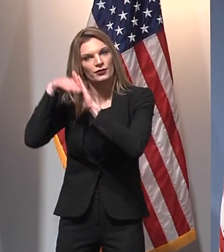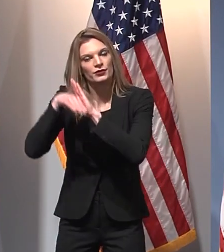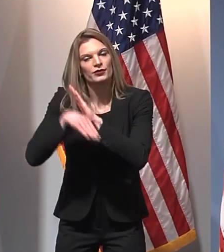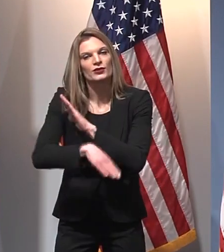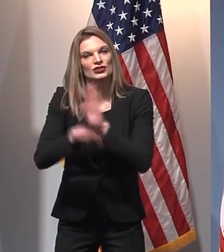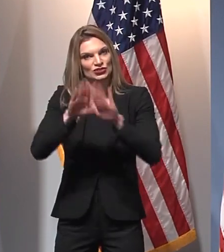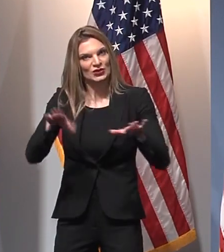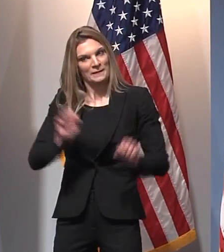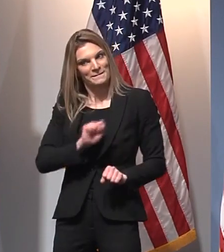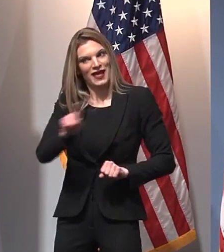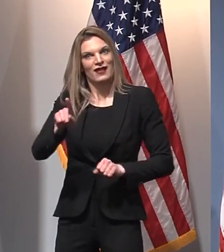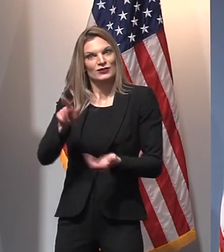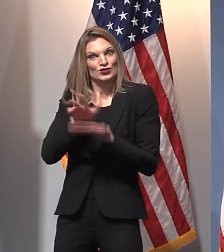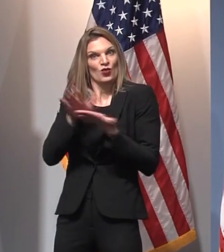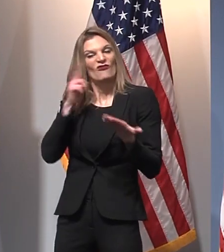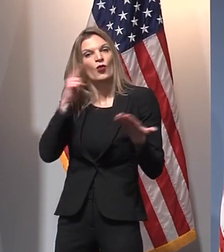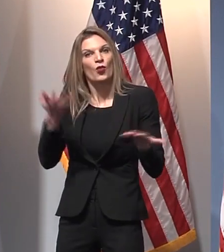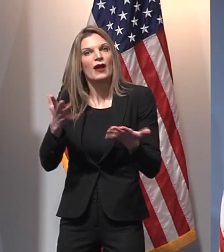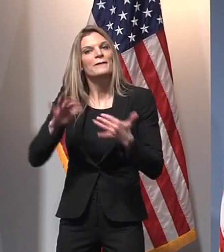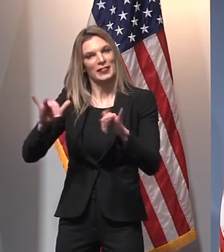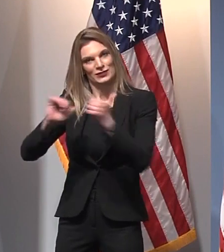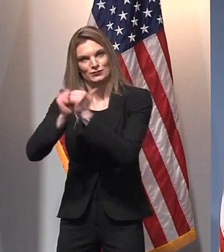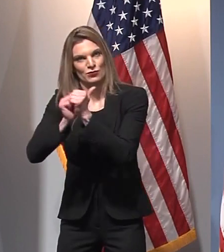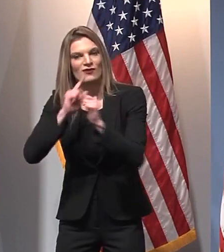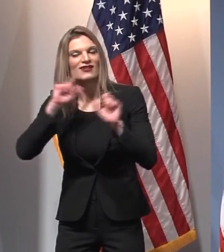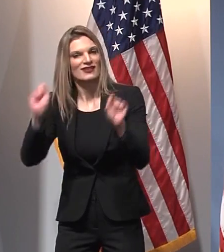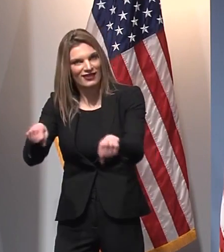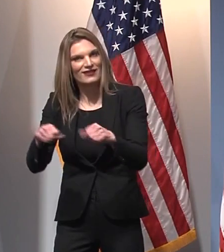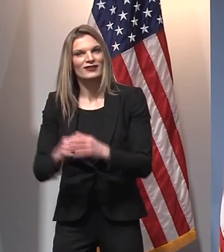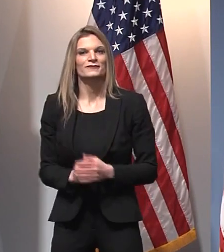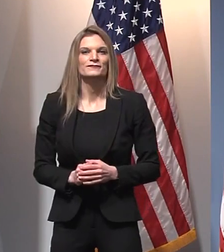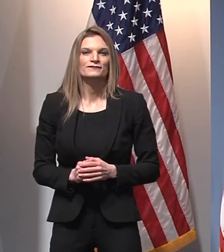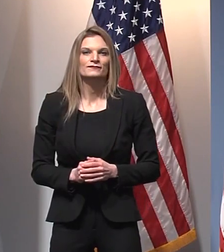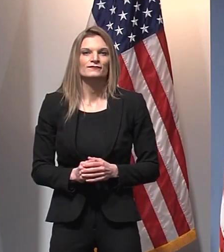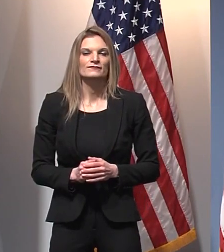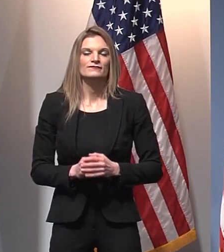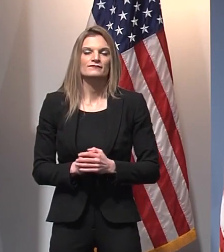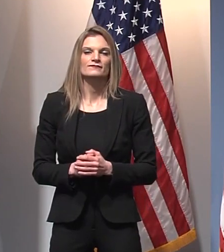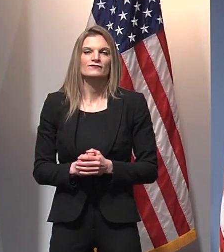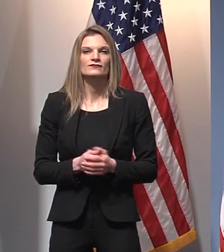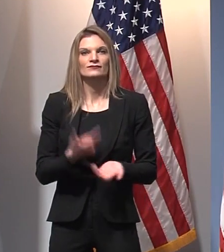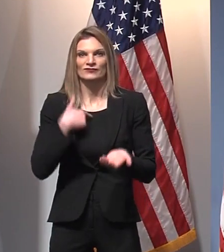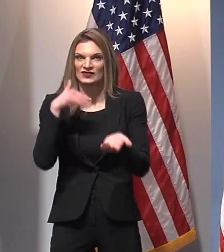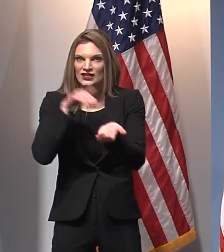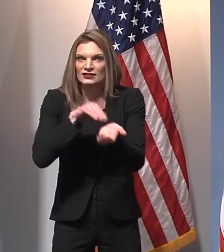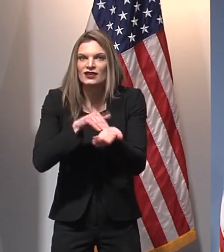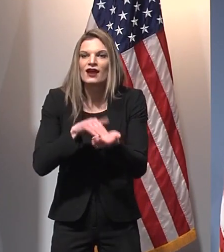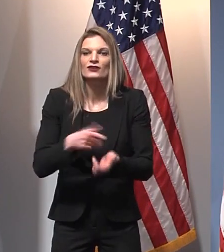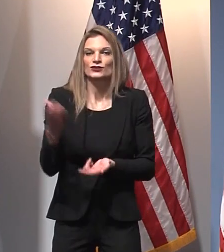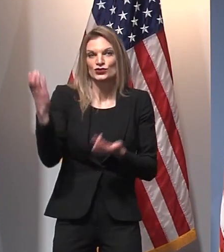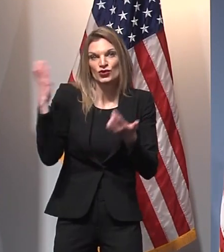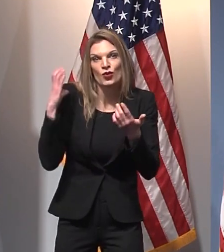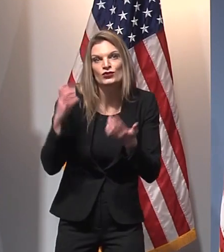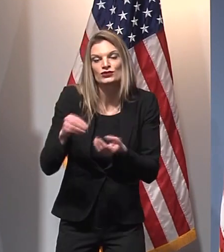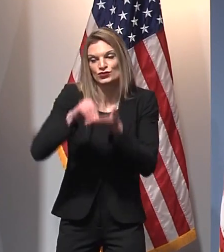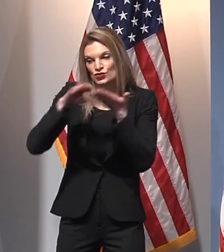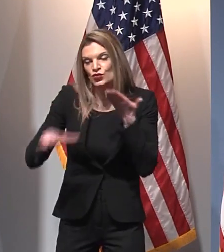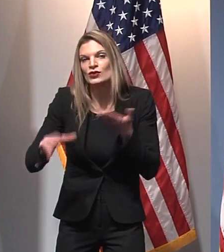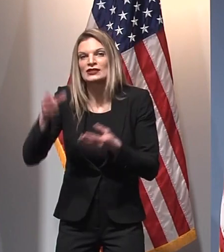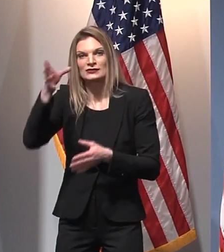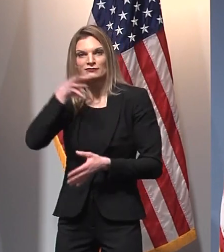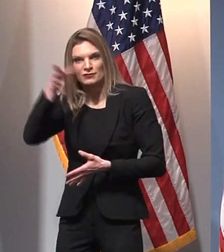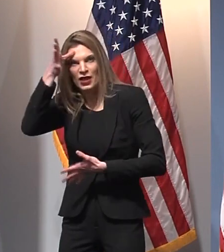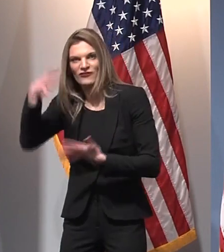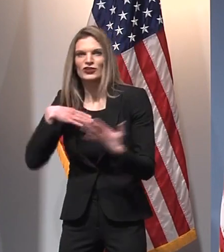to get back in the game with their coaches and teammates. So after receiving input from doctors, from coaches, from students, from